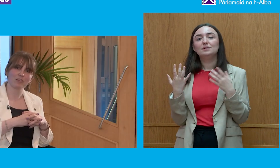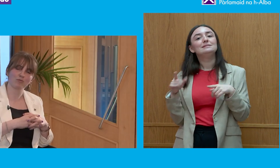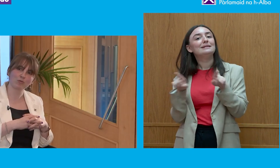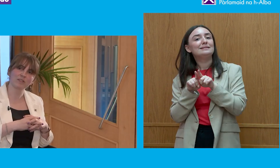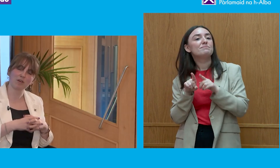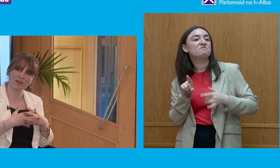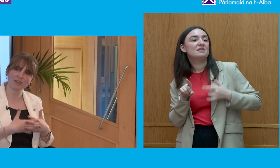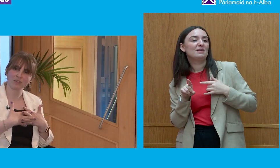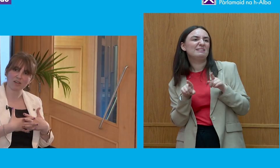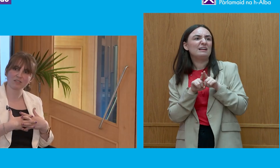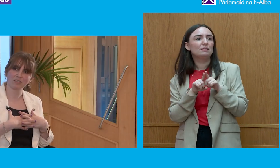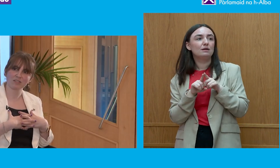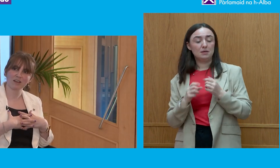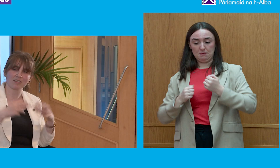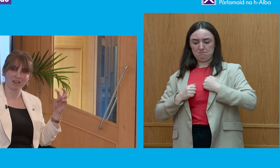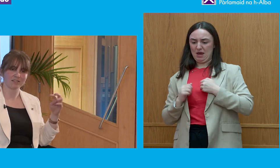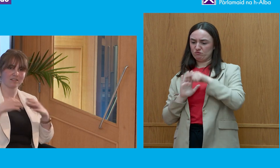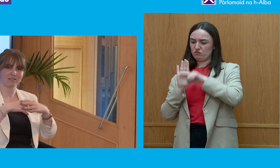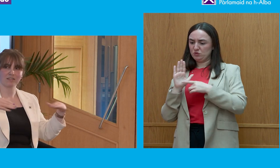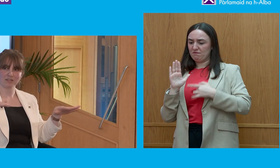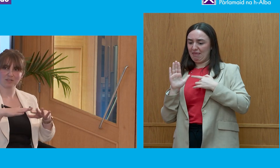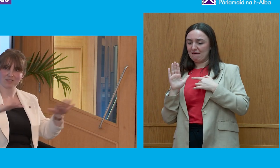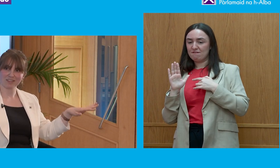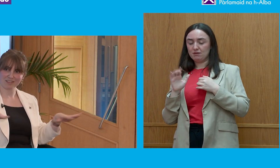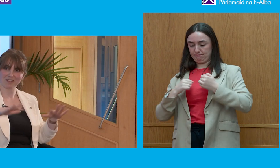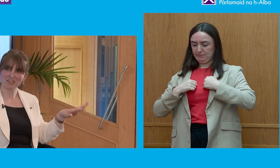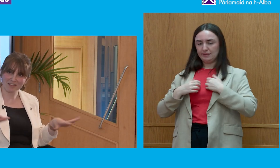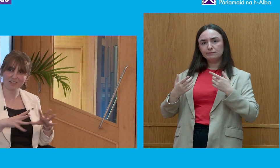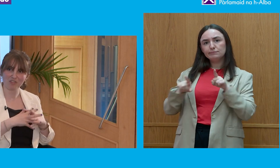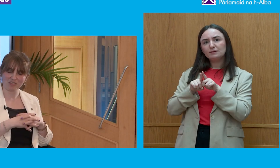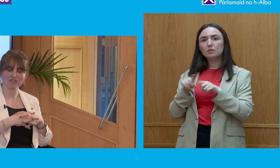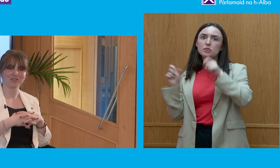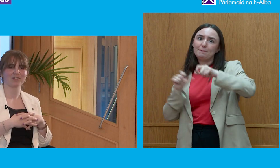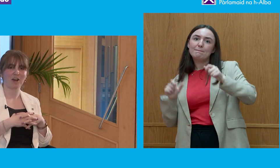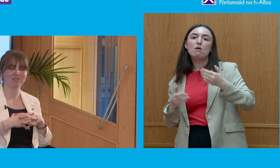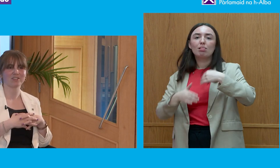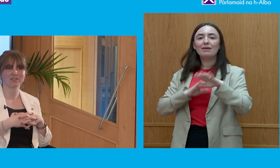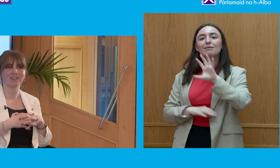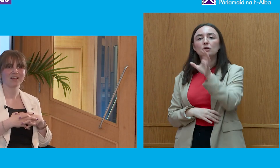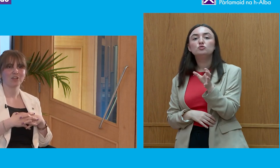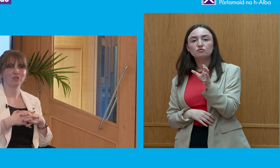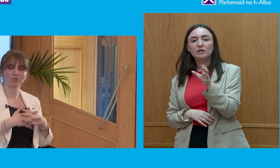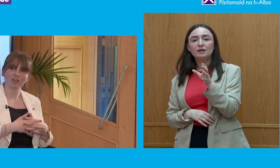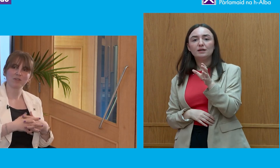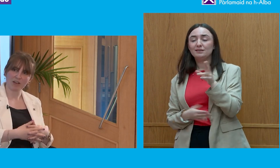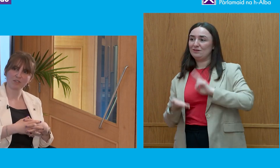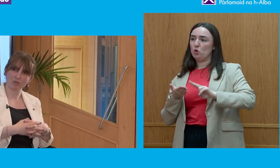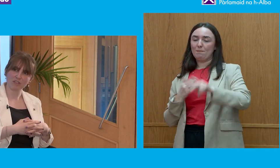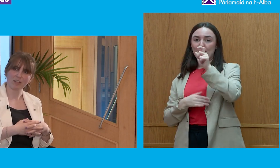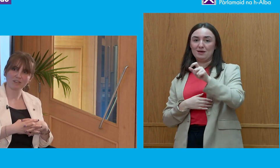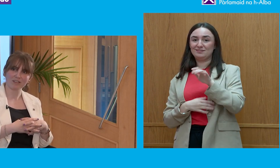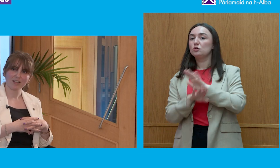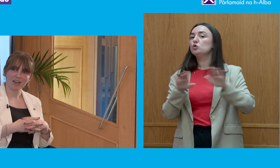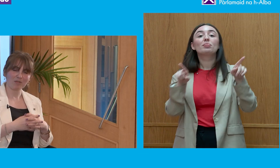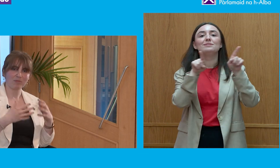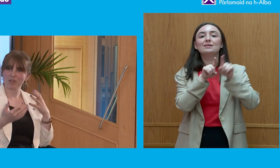that the rules that apply to us as the citizens, general, the average citizen, do not apply to